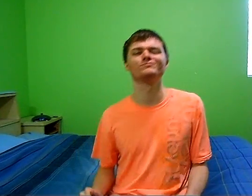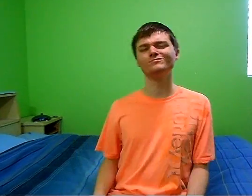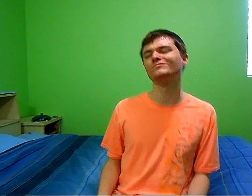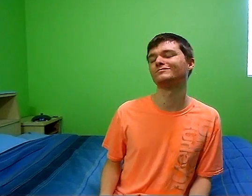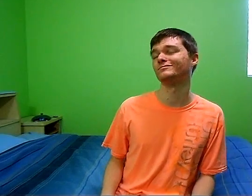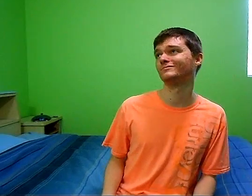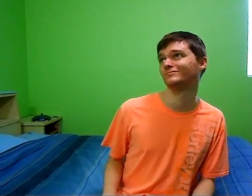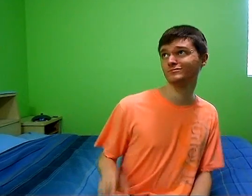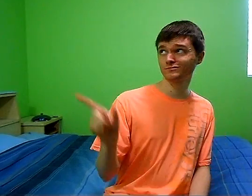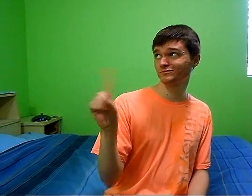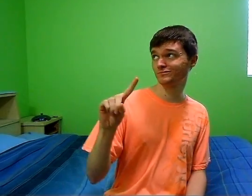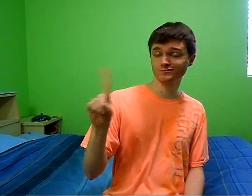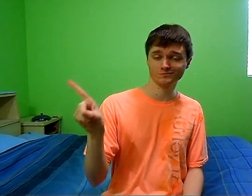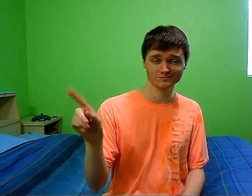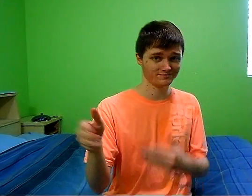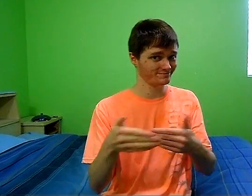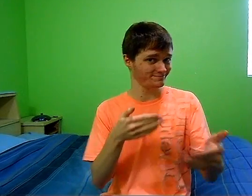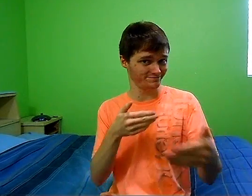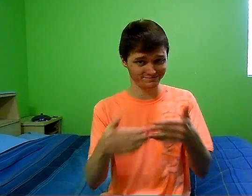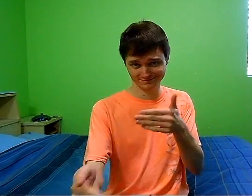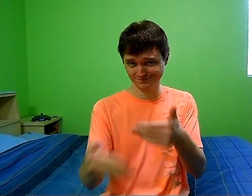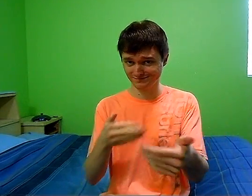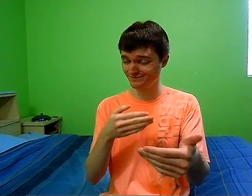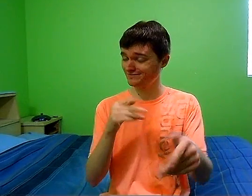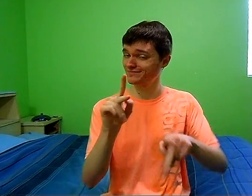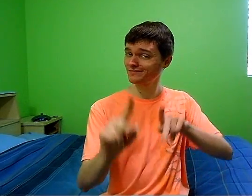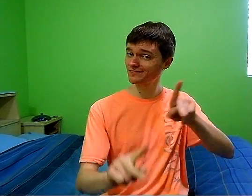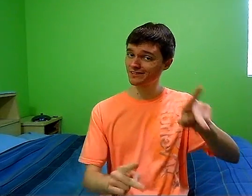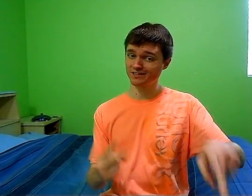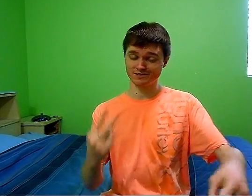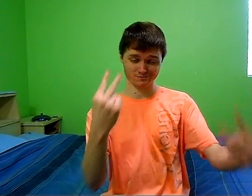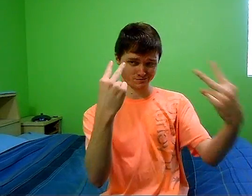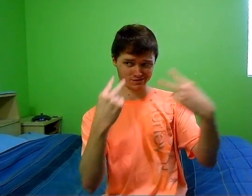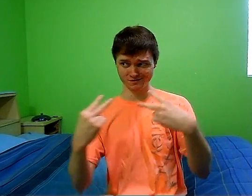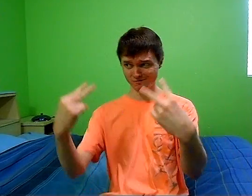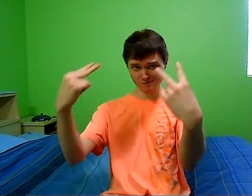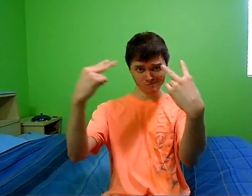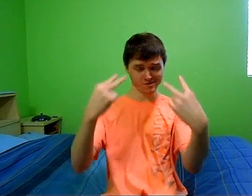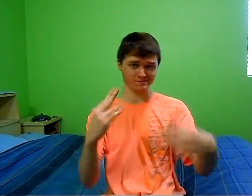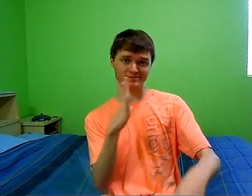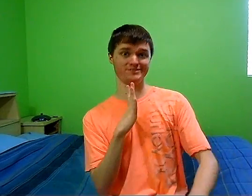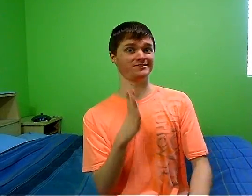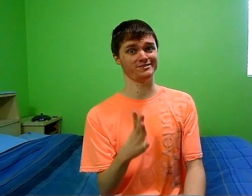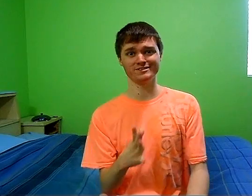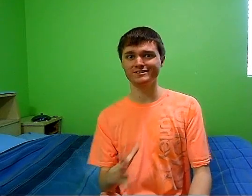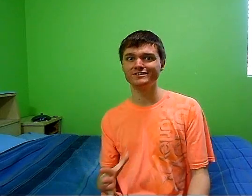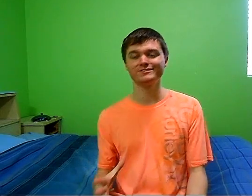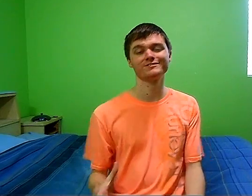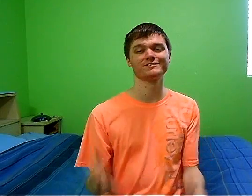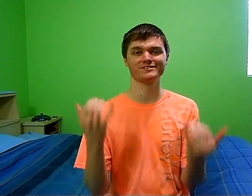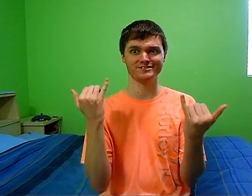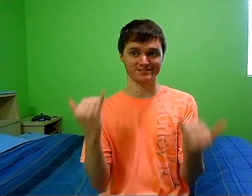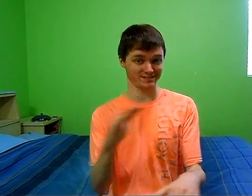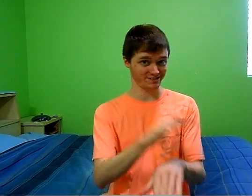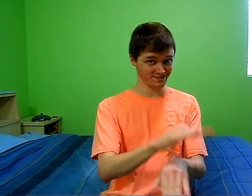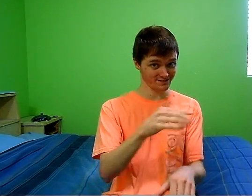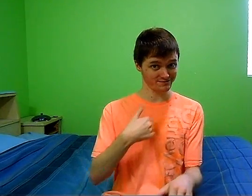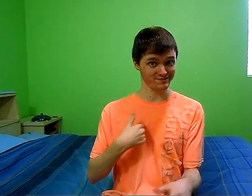oh, oh, oh, oh, It doesn't matter when I don't care if people stare Cause I feel